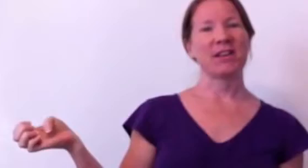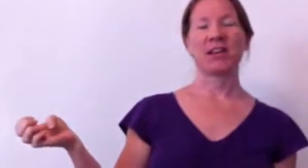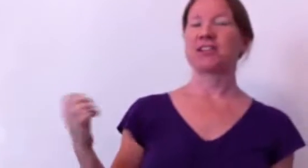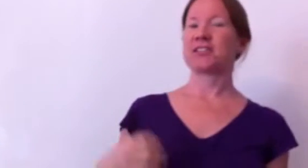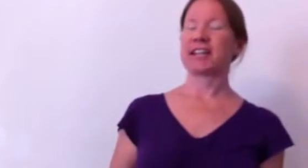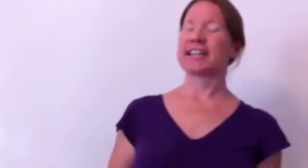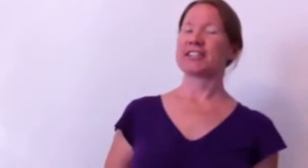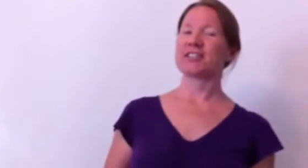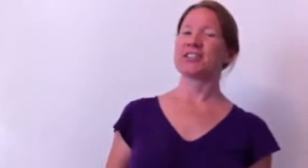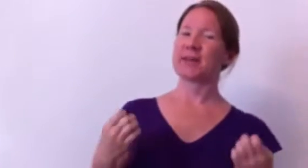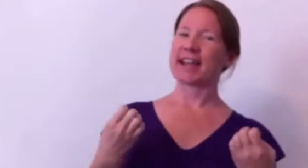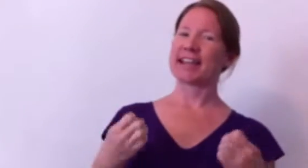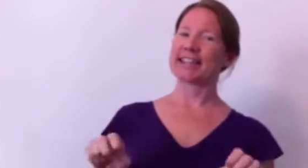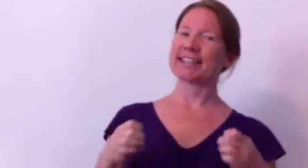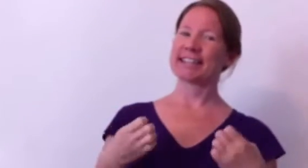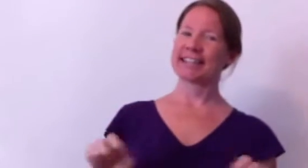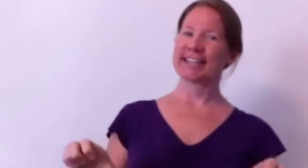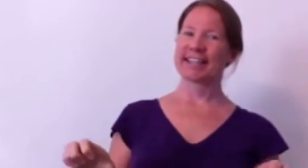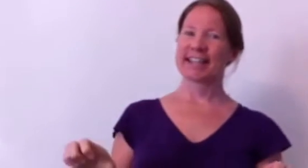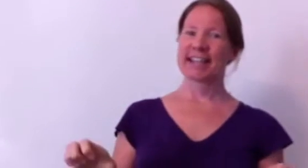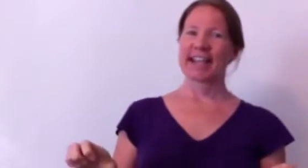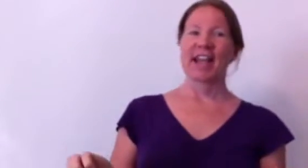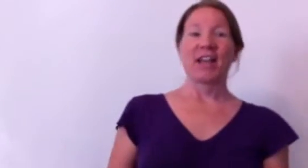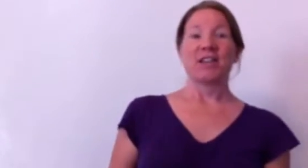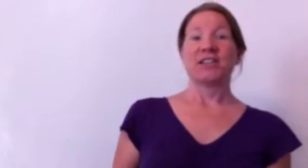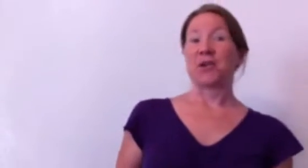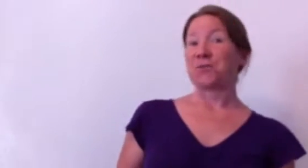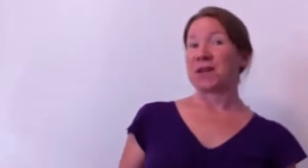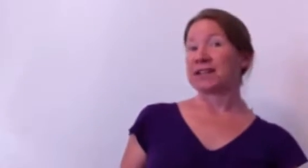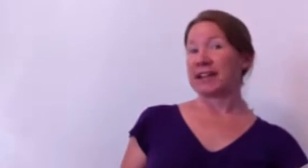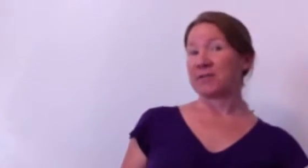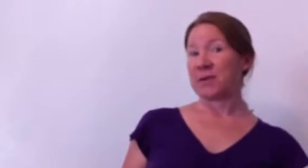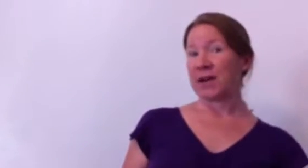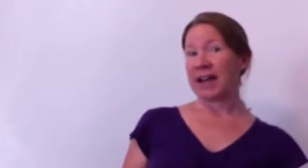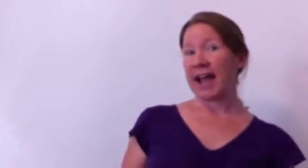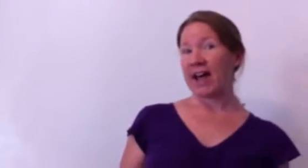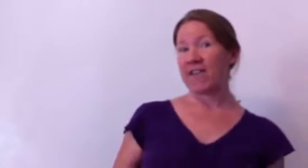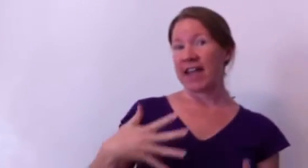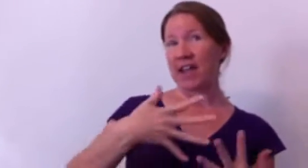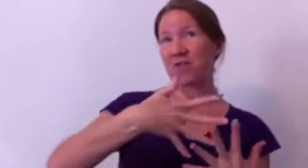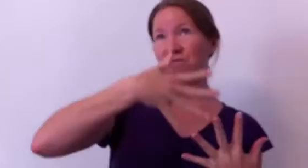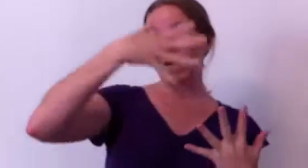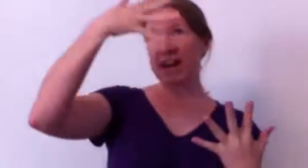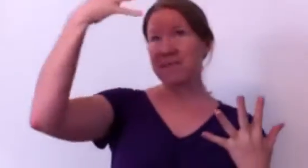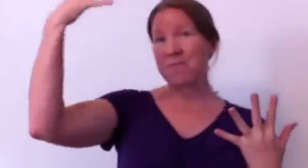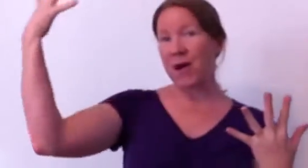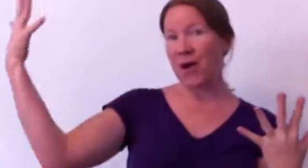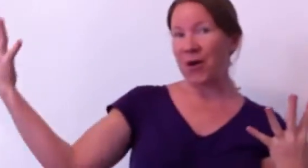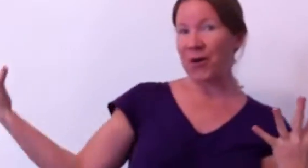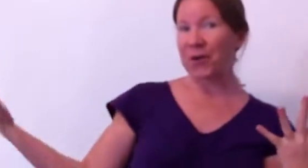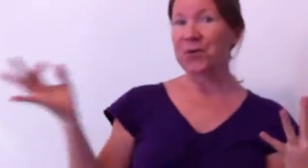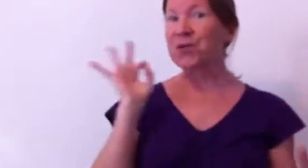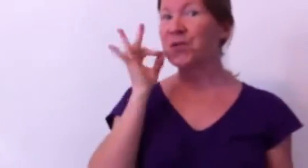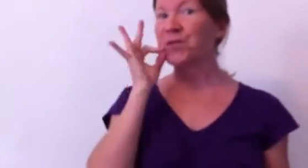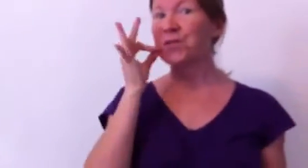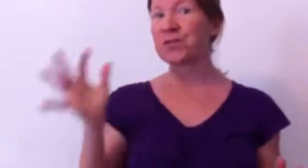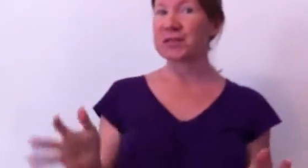You can also sign Easter this way. So we decided we were going to have a rainbow fruit